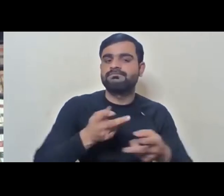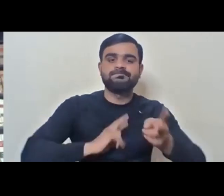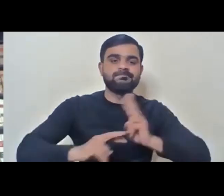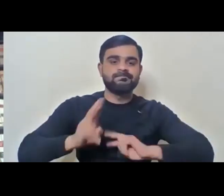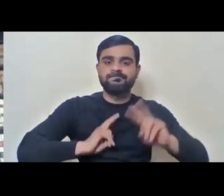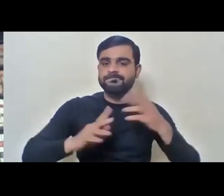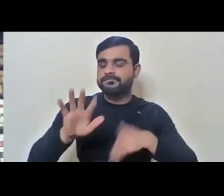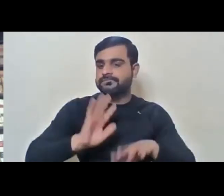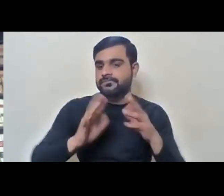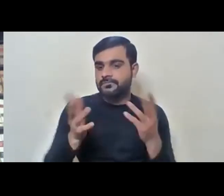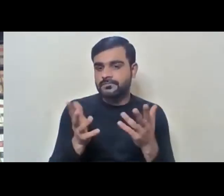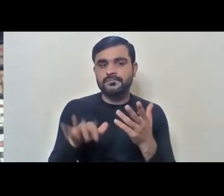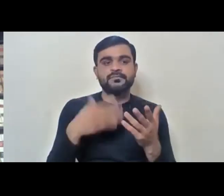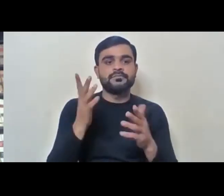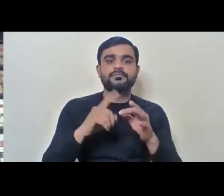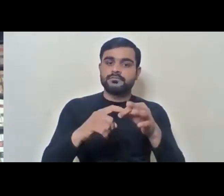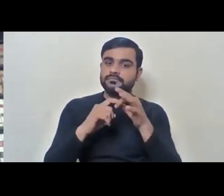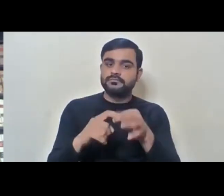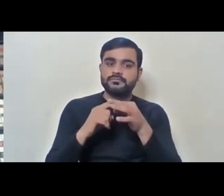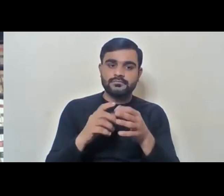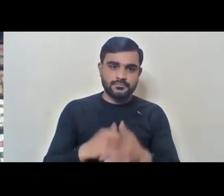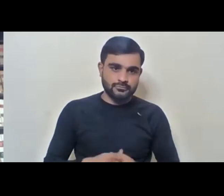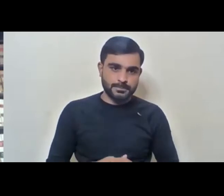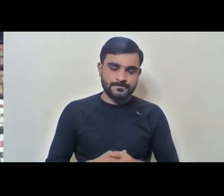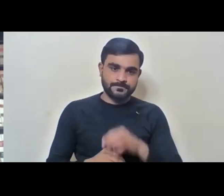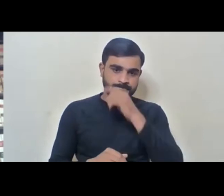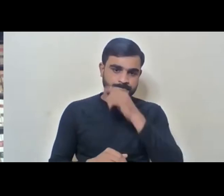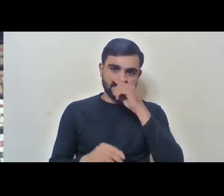questions or any other remarks.